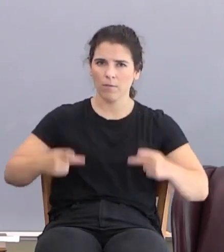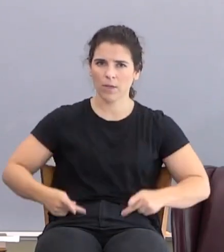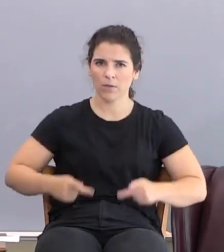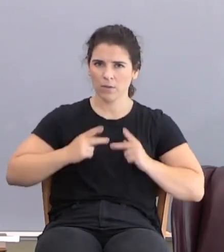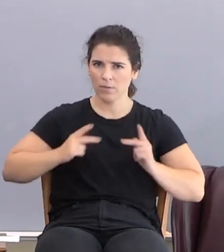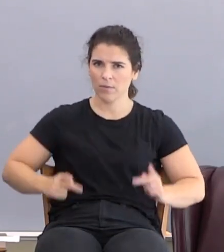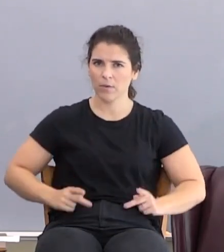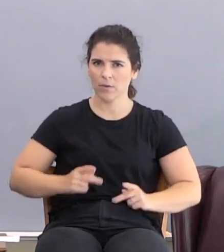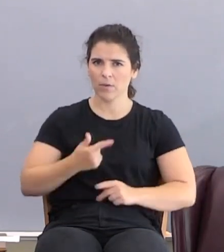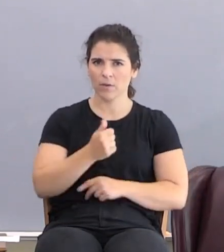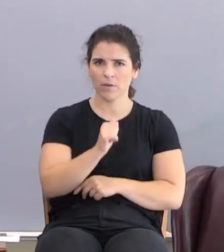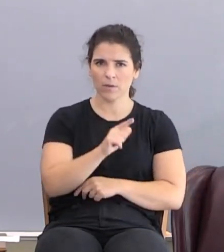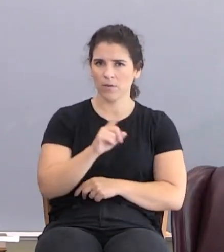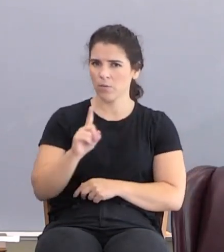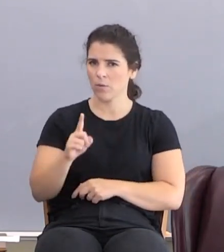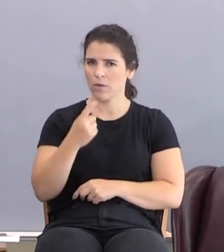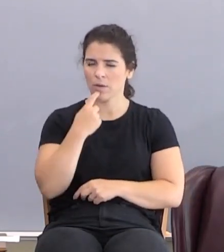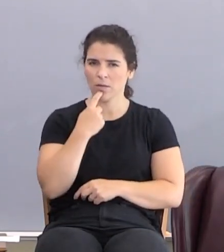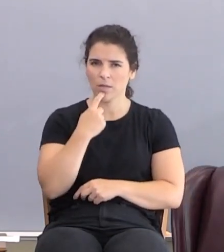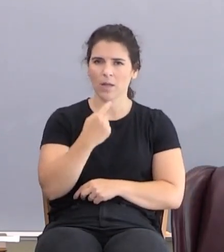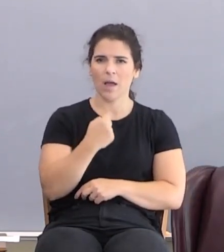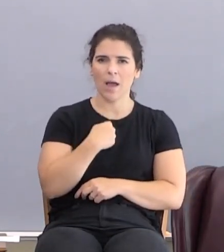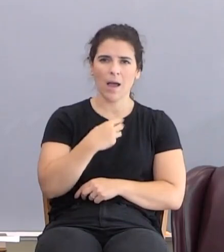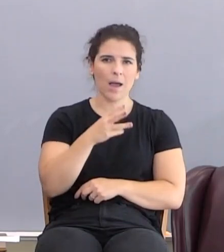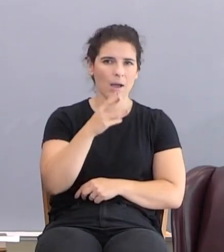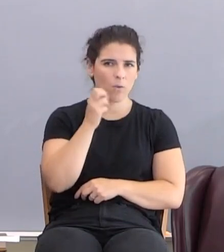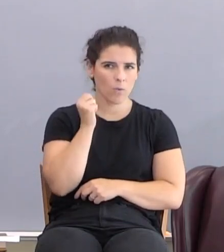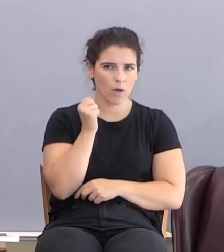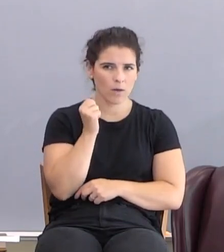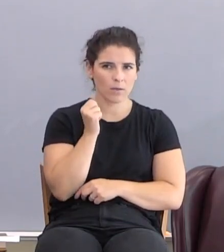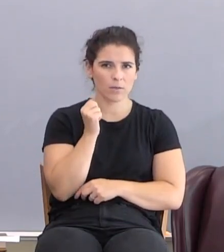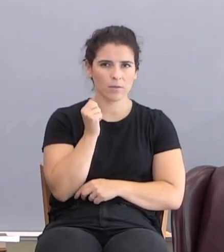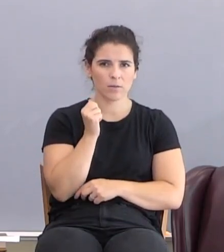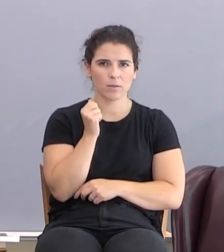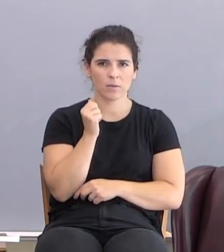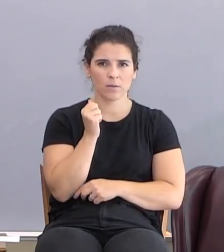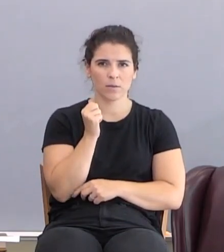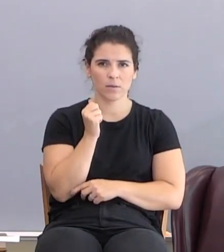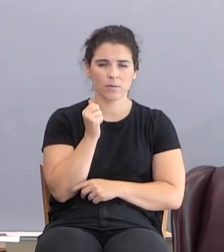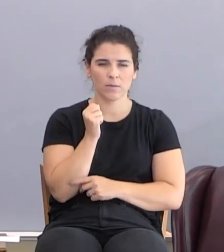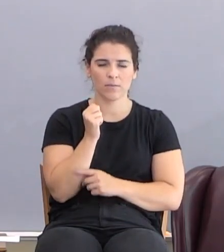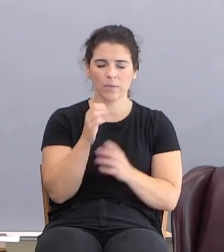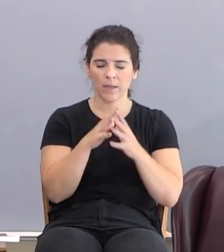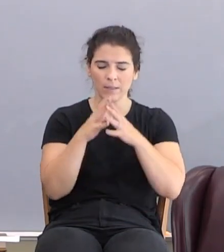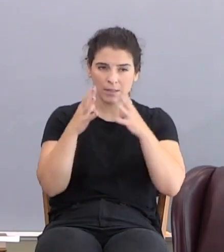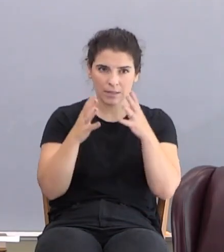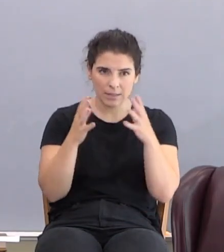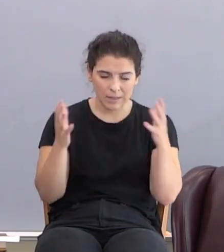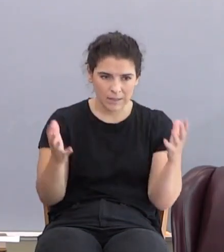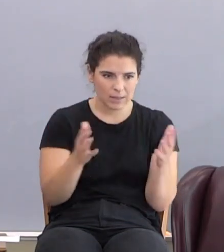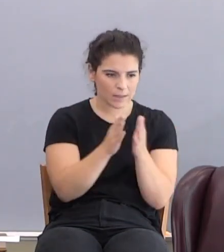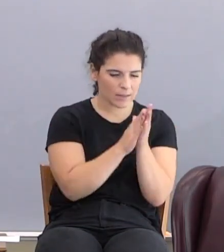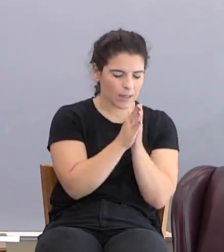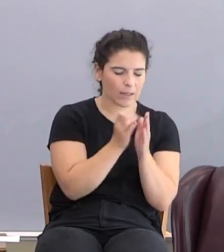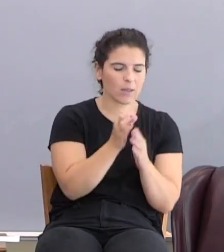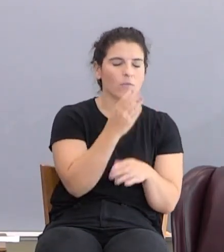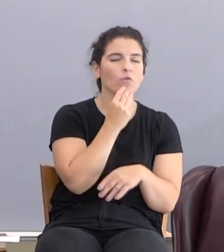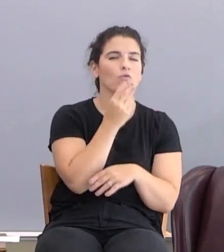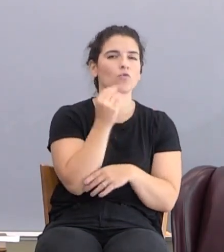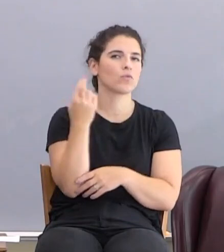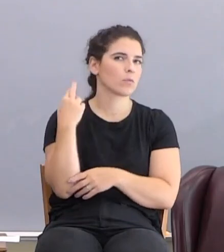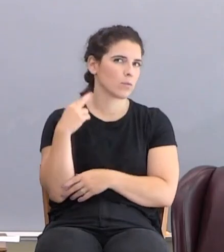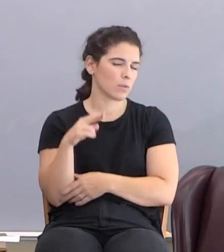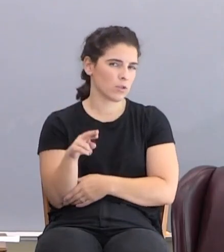Galatians 1, he says, I was exceedingly zealous of the Jews' religion.